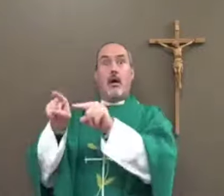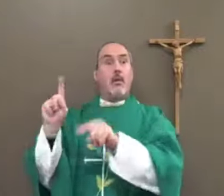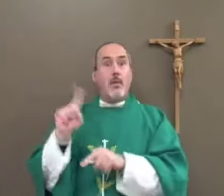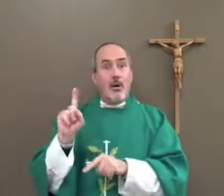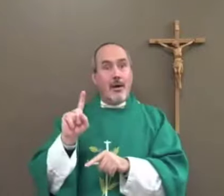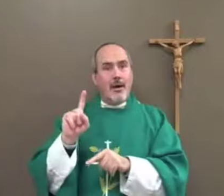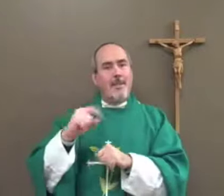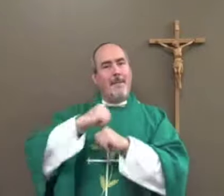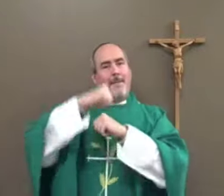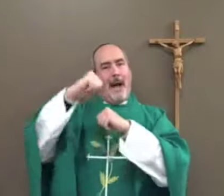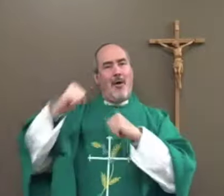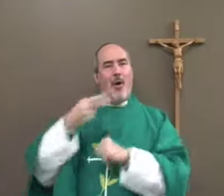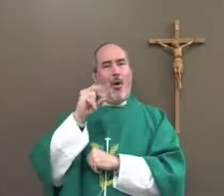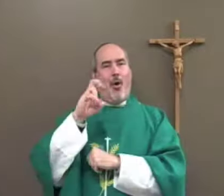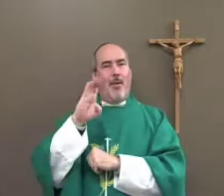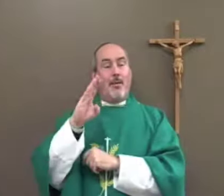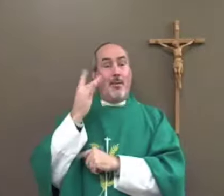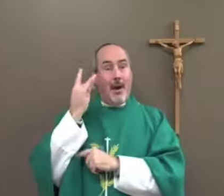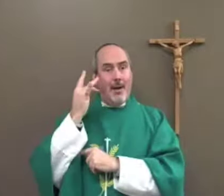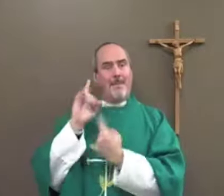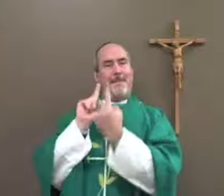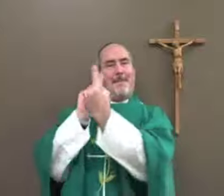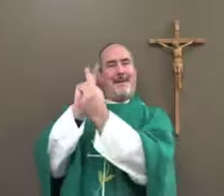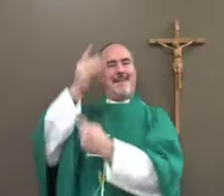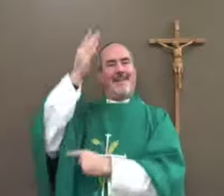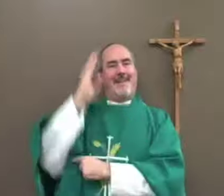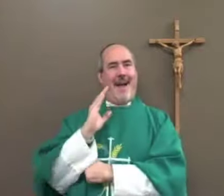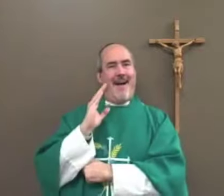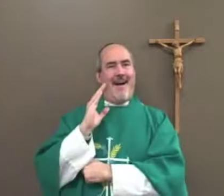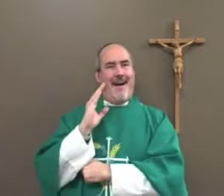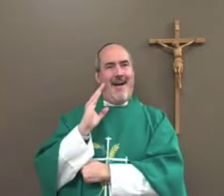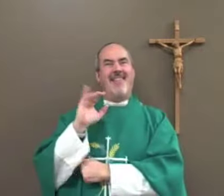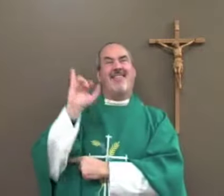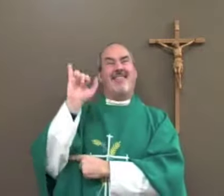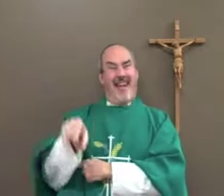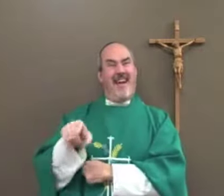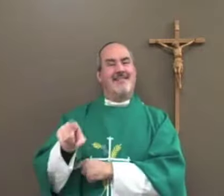went to Mount Horeb, and they went there to meet God.